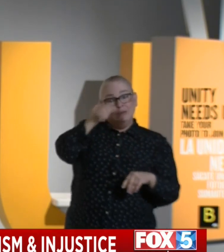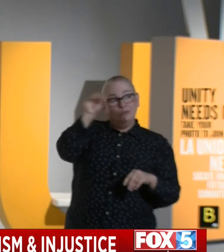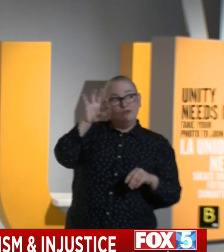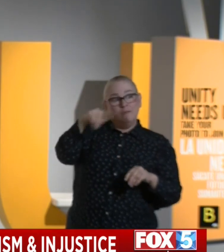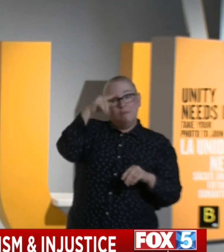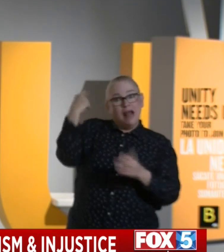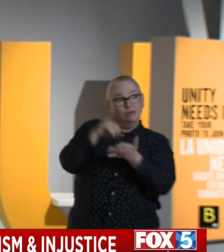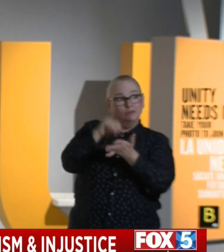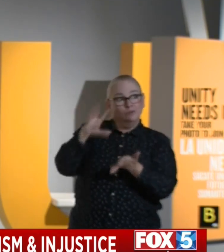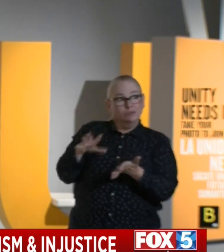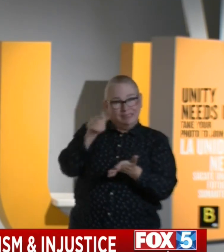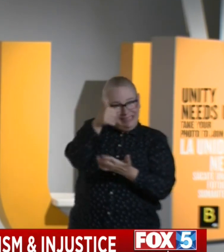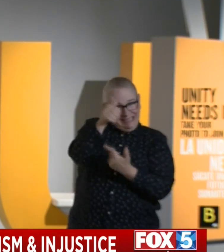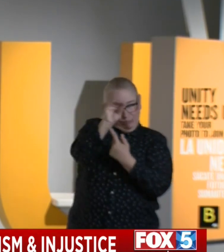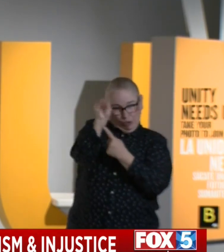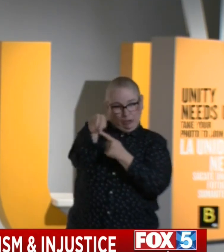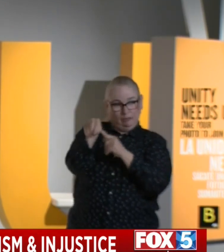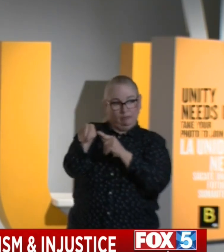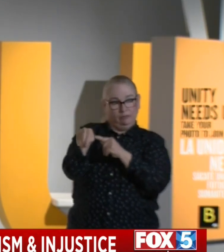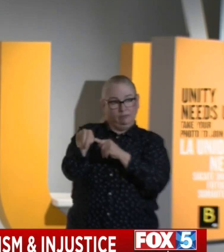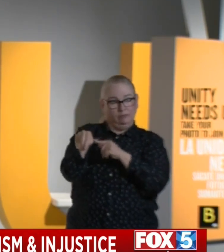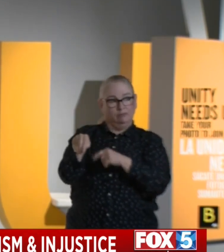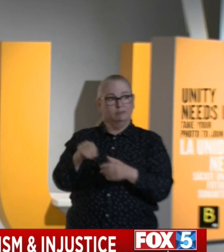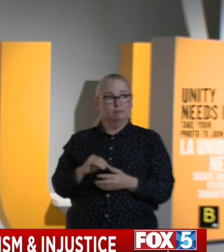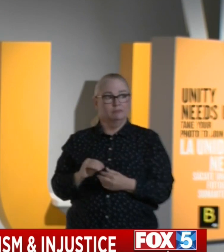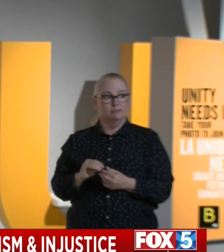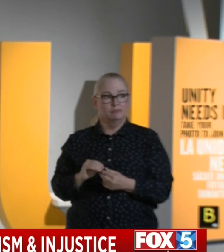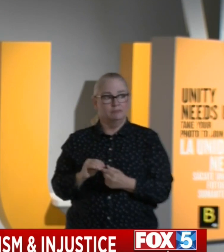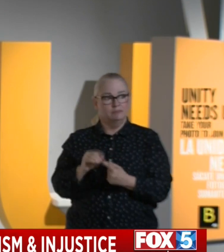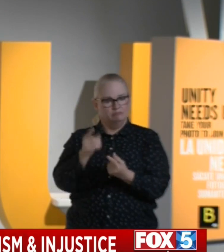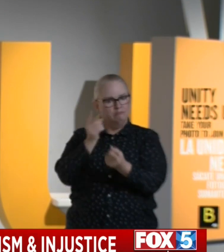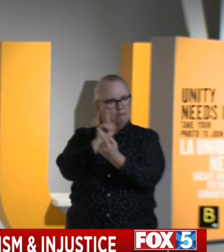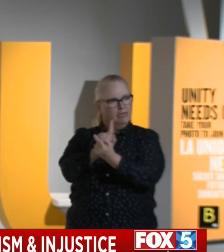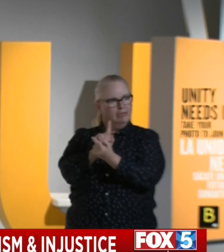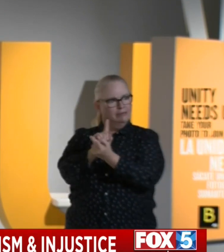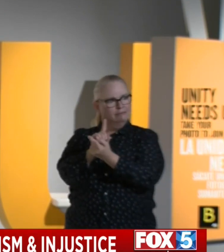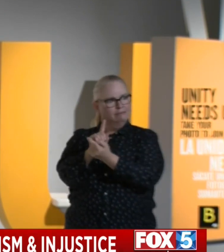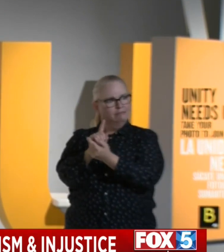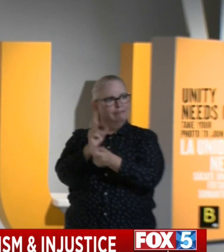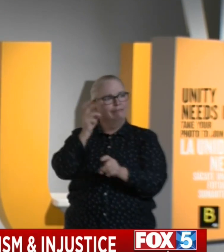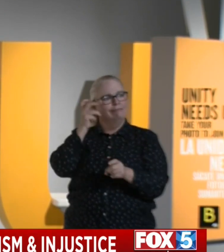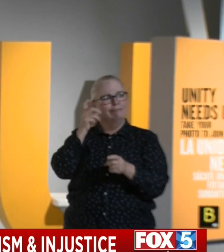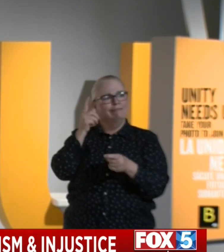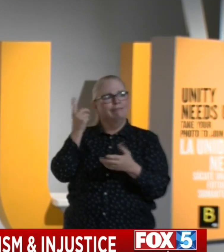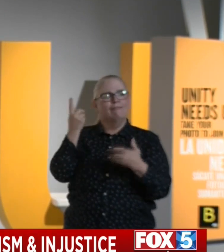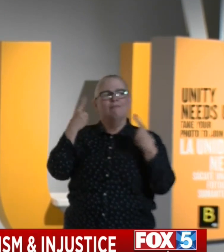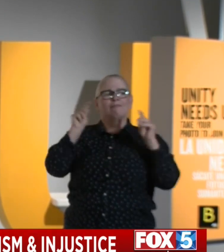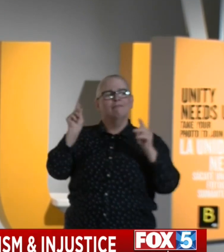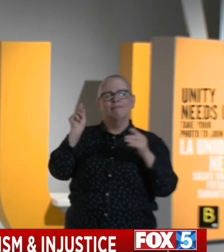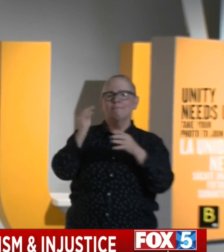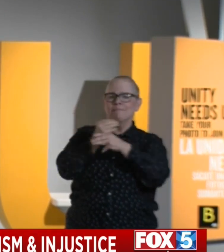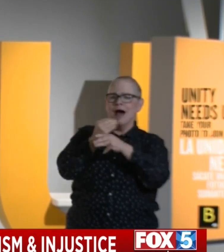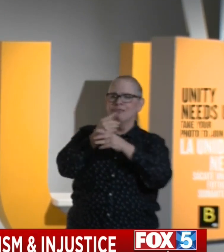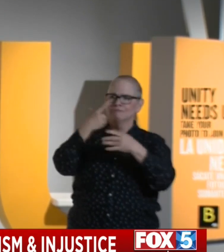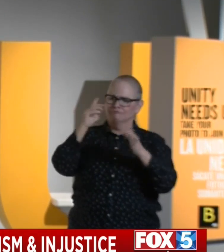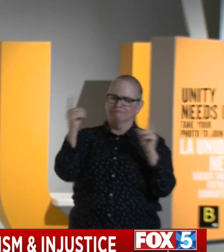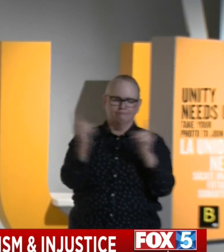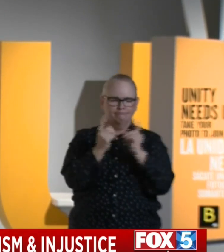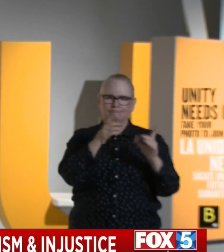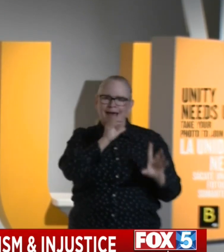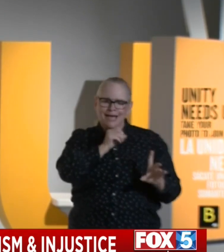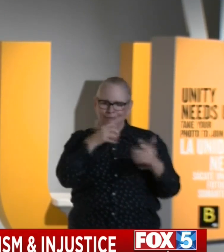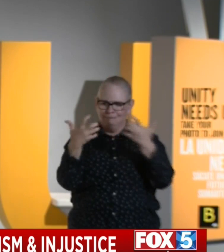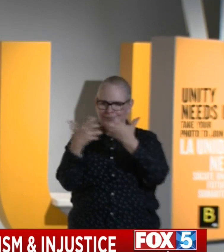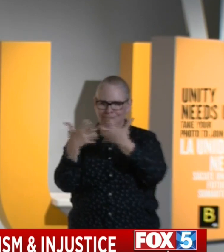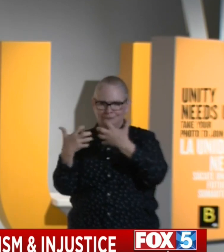10% of black students met the state benchmarks on math proficiency last year, 10% by